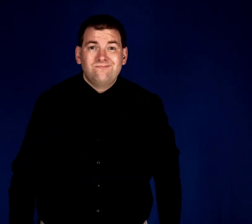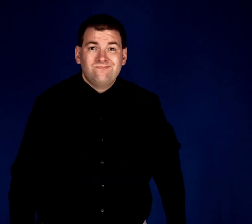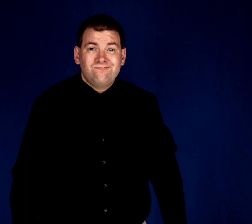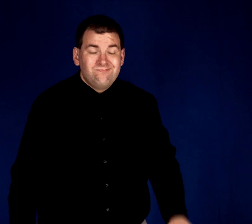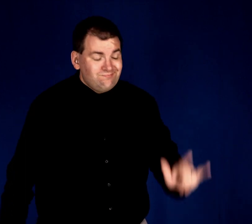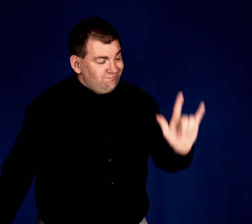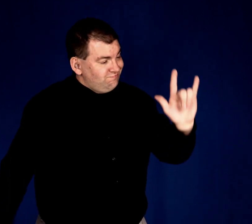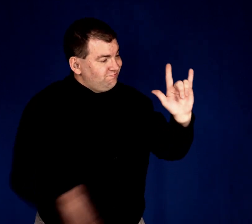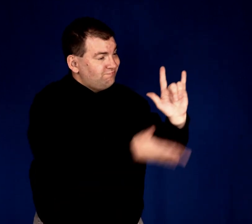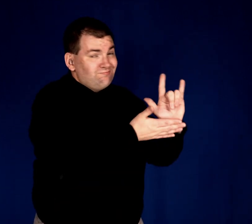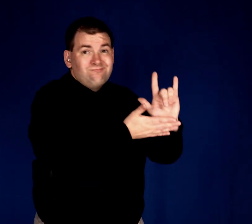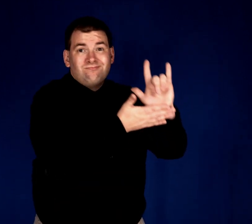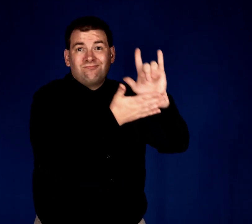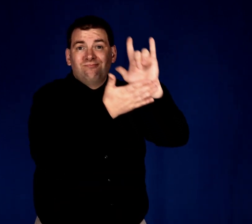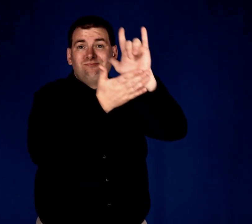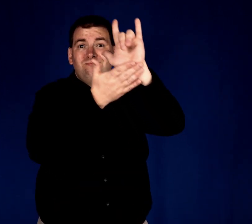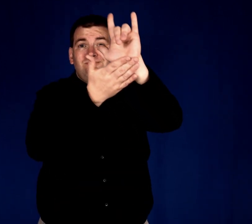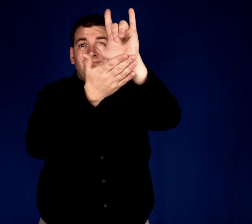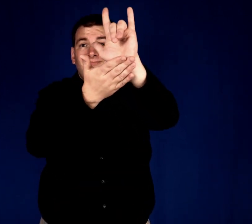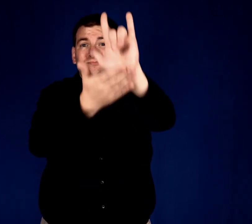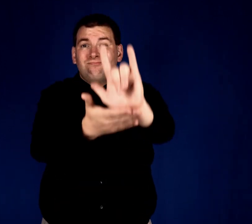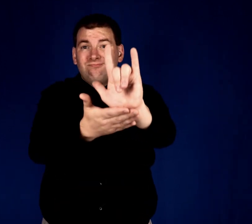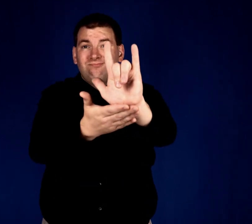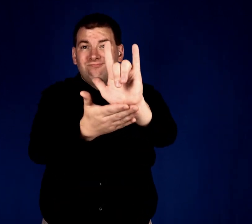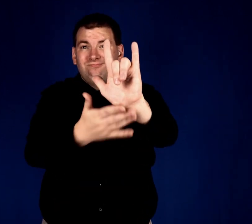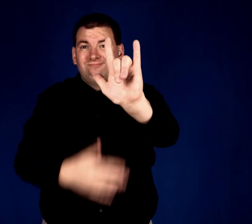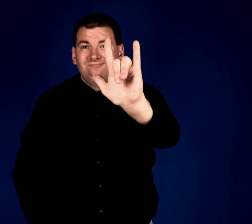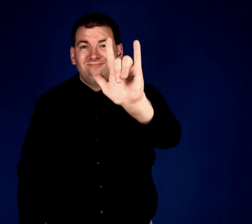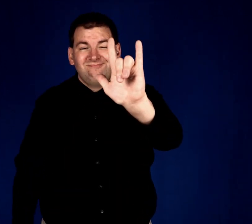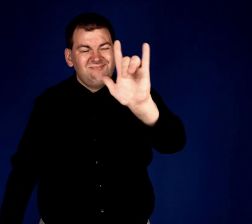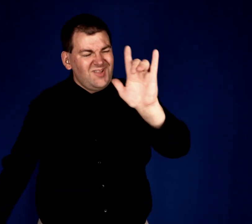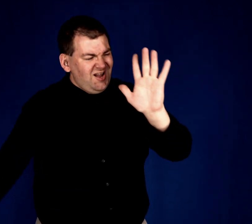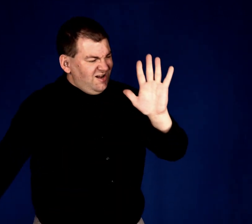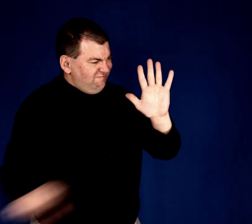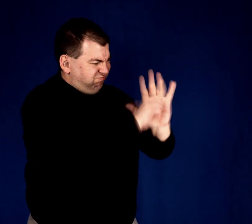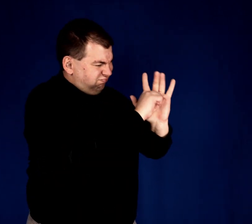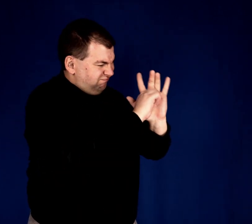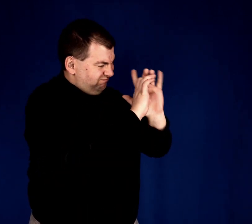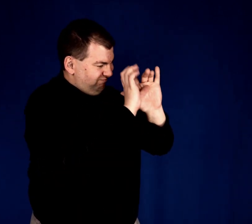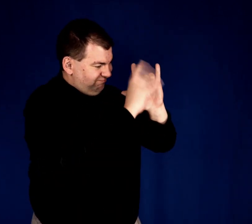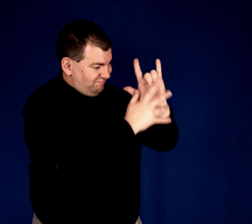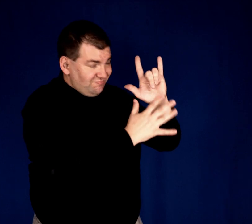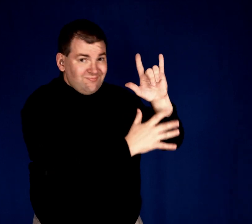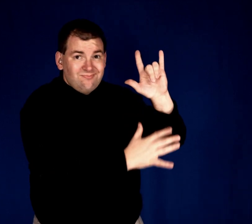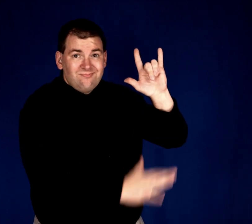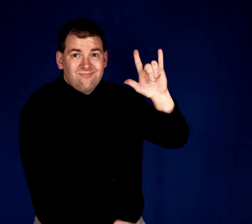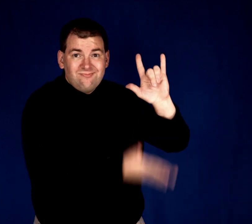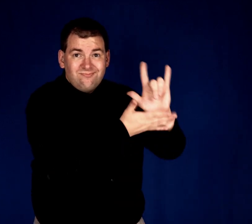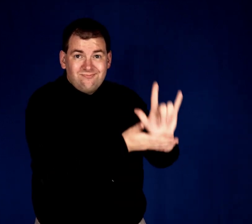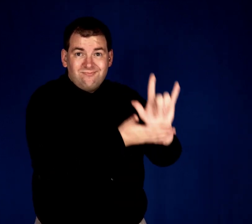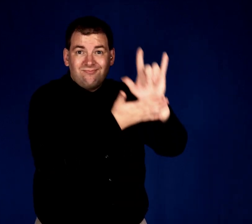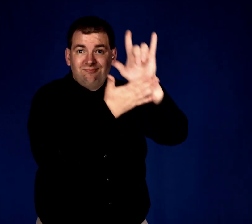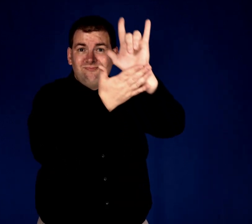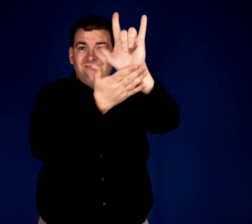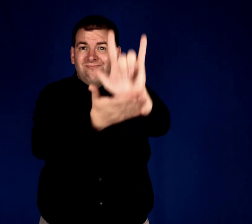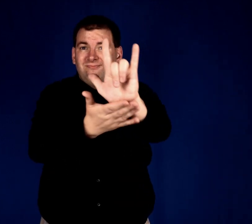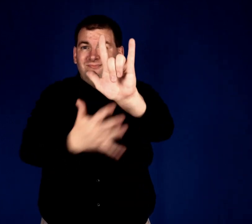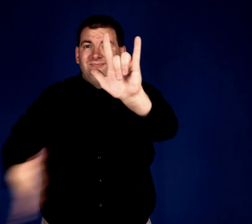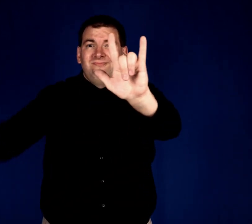I love you I gave my life I gave my